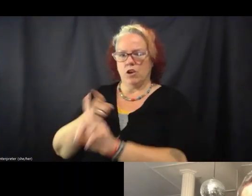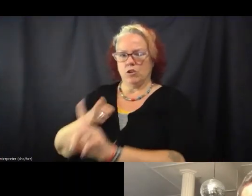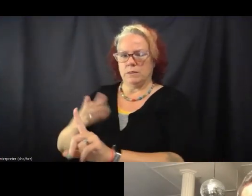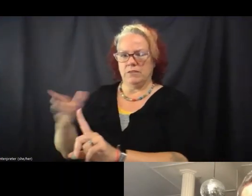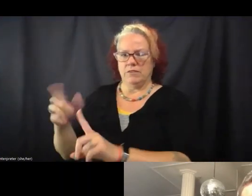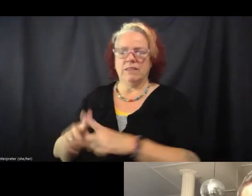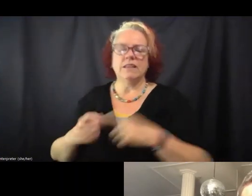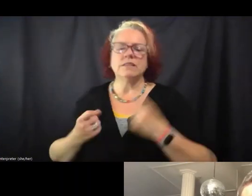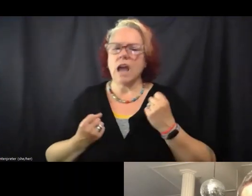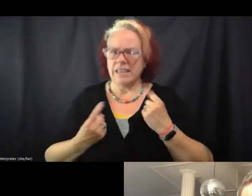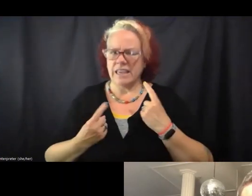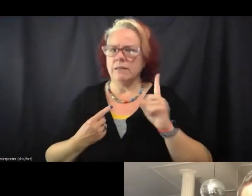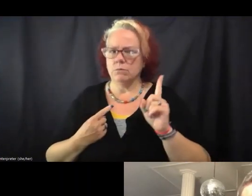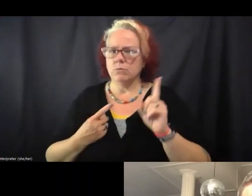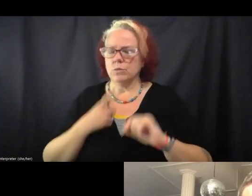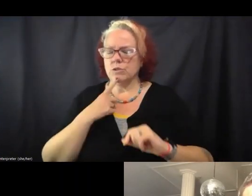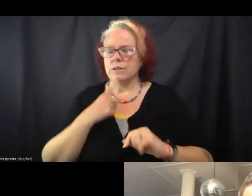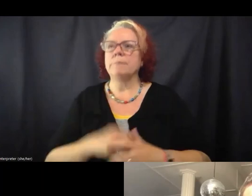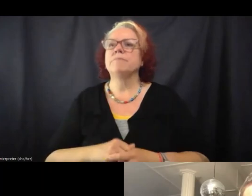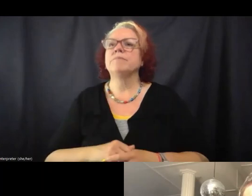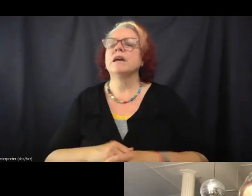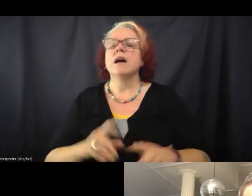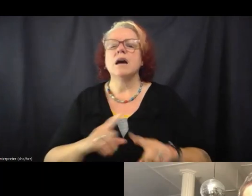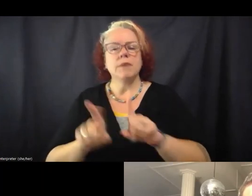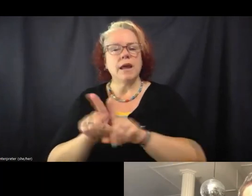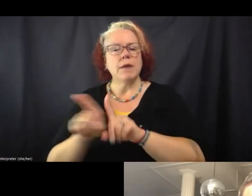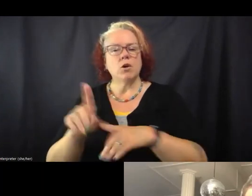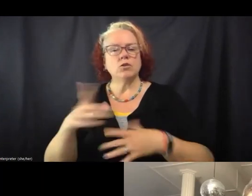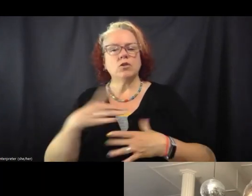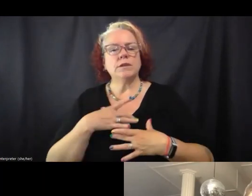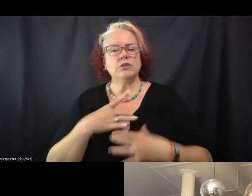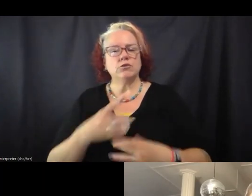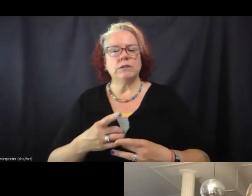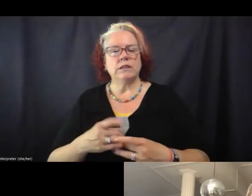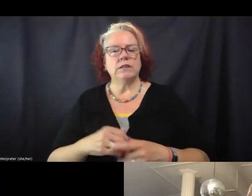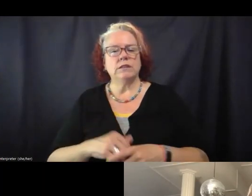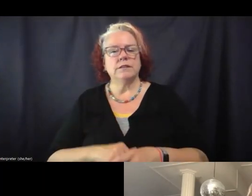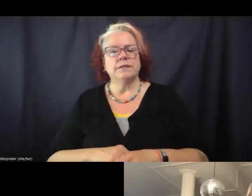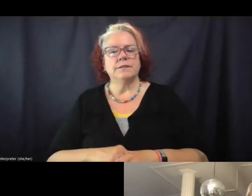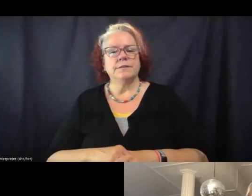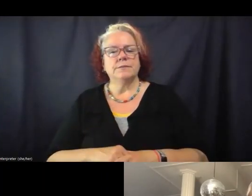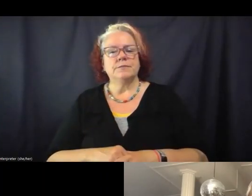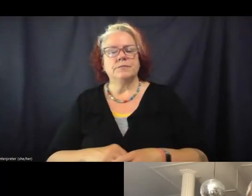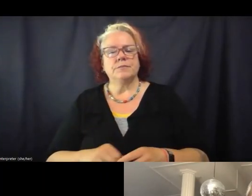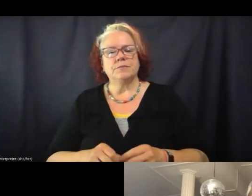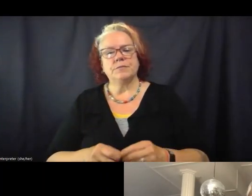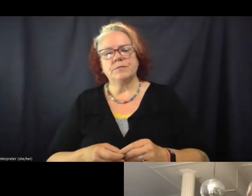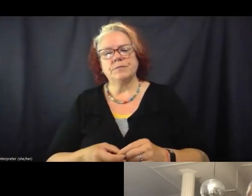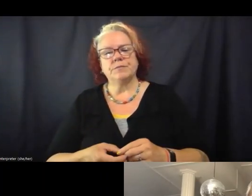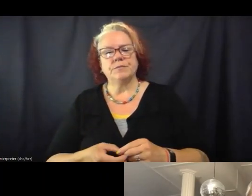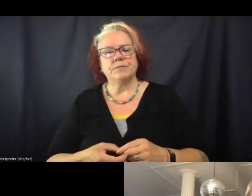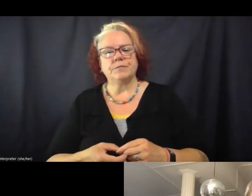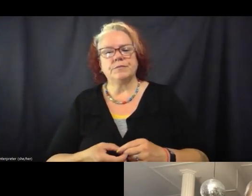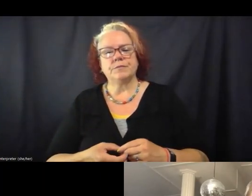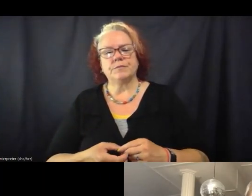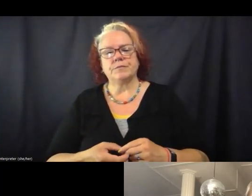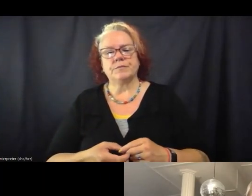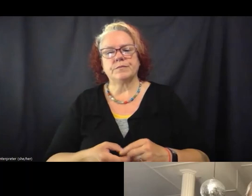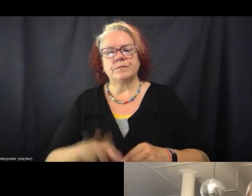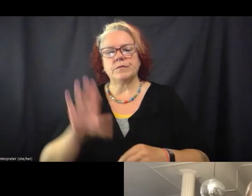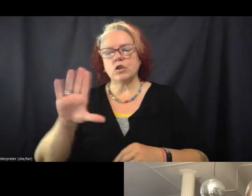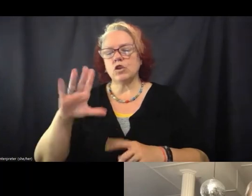take that point. I'm also interested though, in, um, you know, your optimism